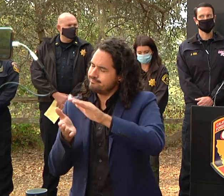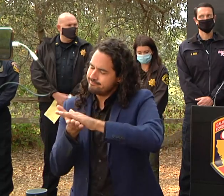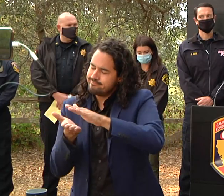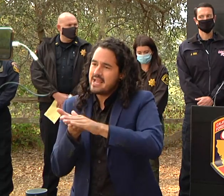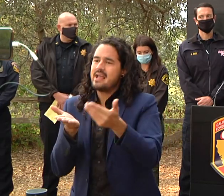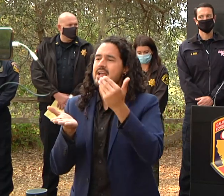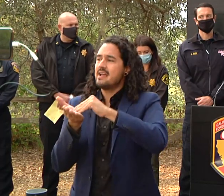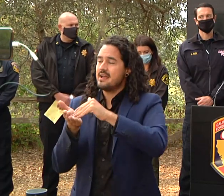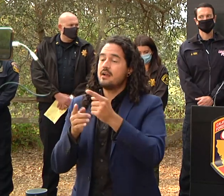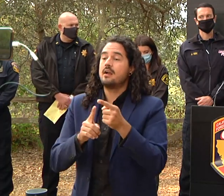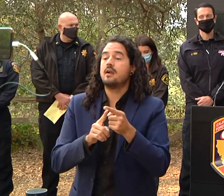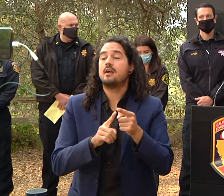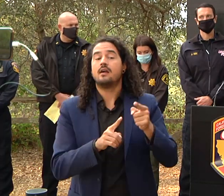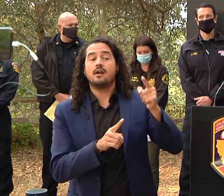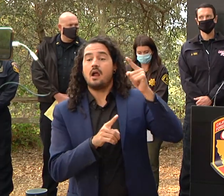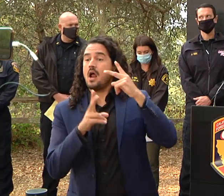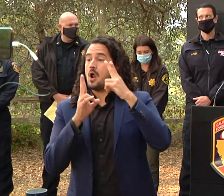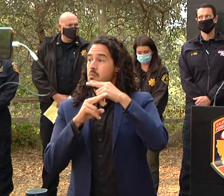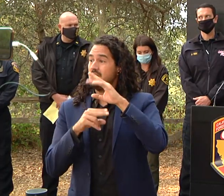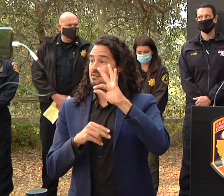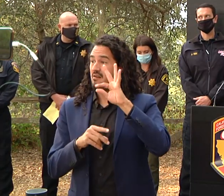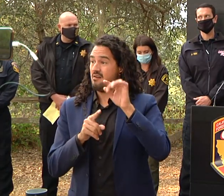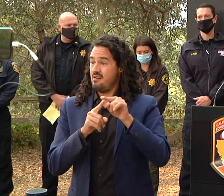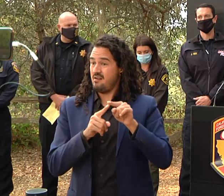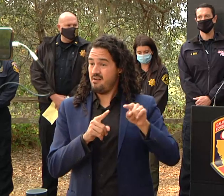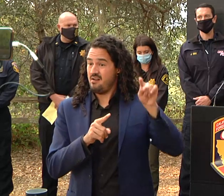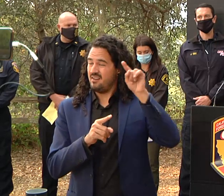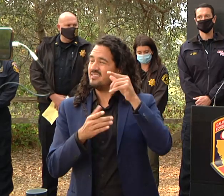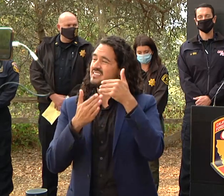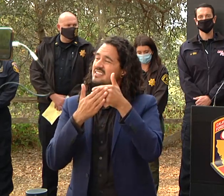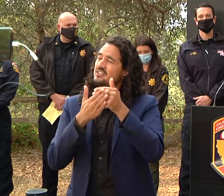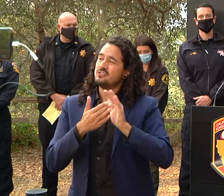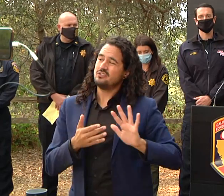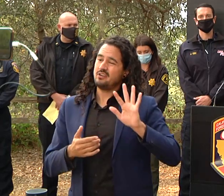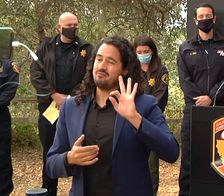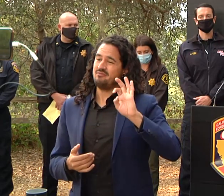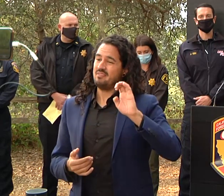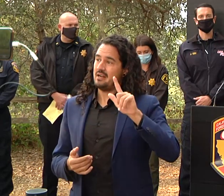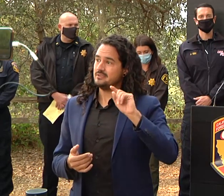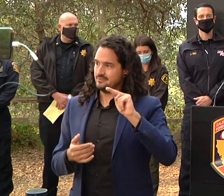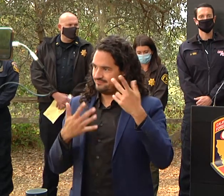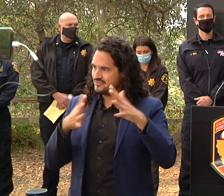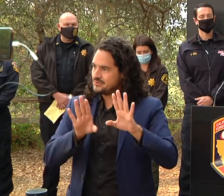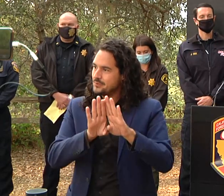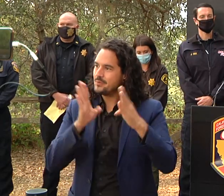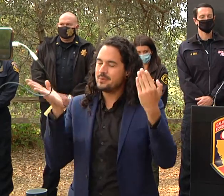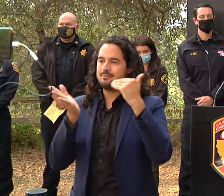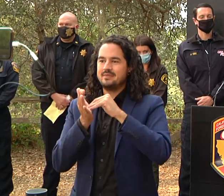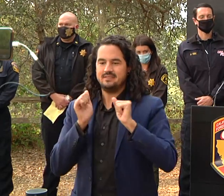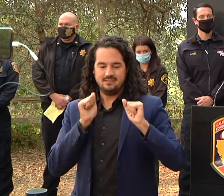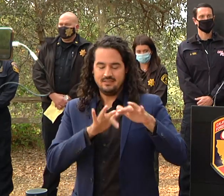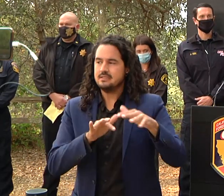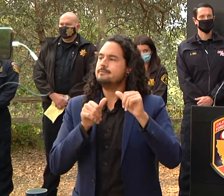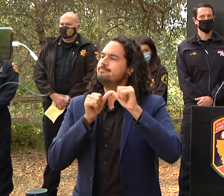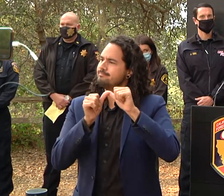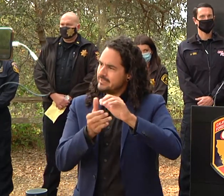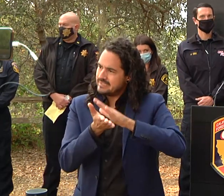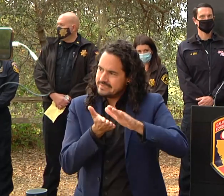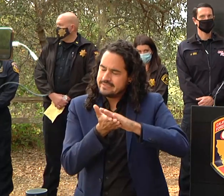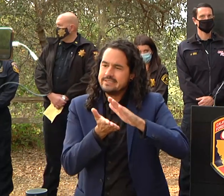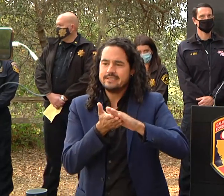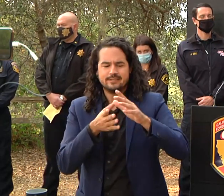the highway 9 corridor uh community felton's repopulated and we're continuing to mop up around there and then we are we've